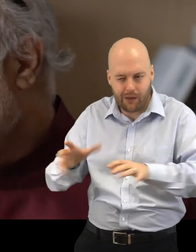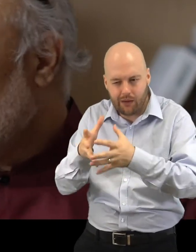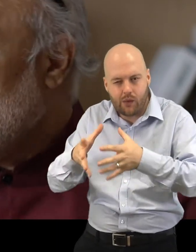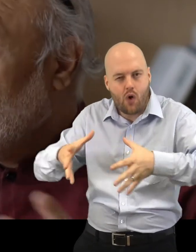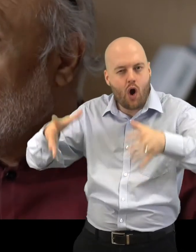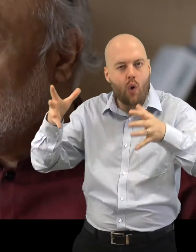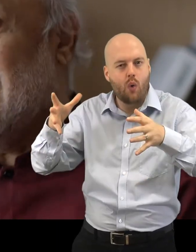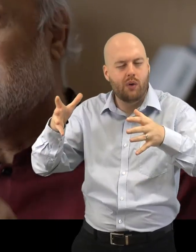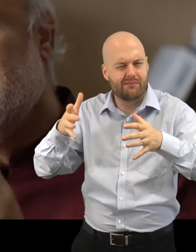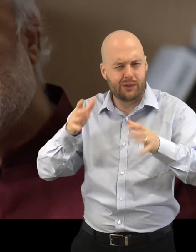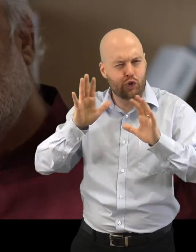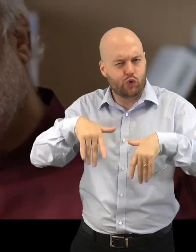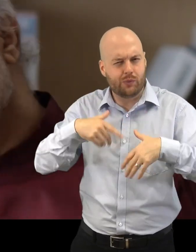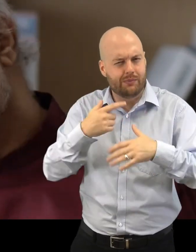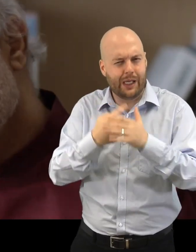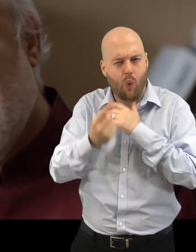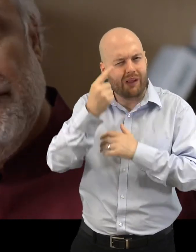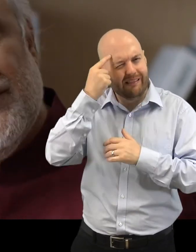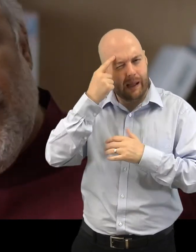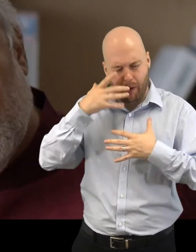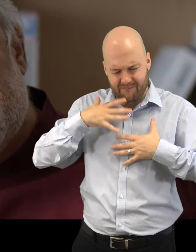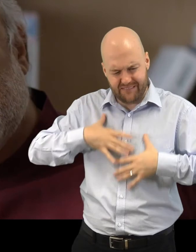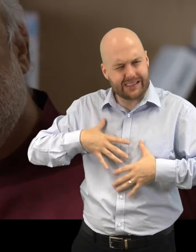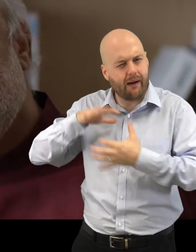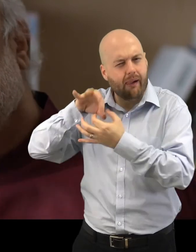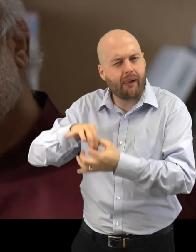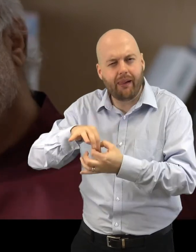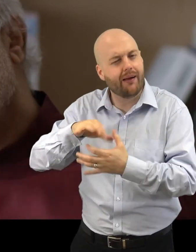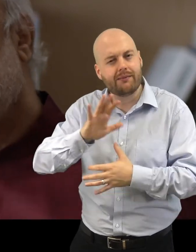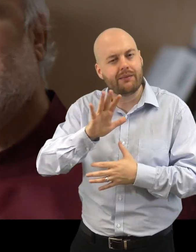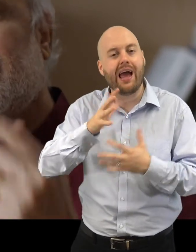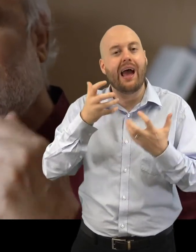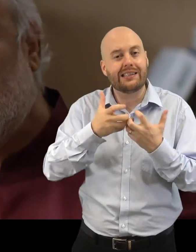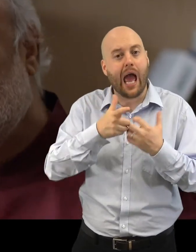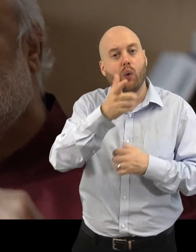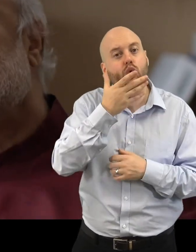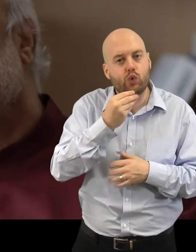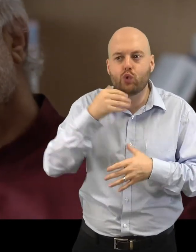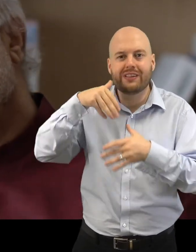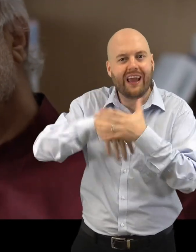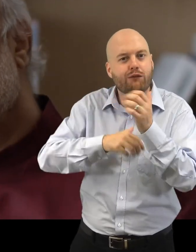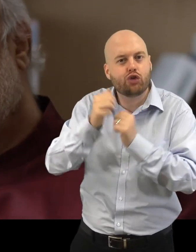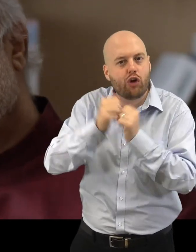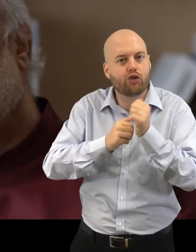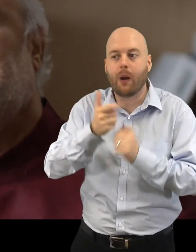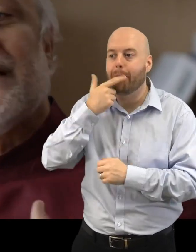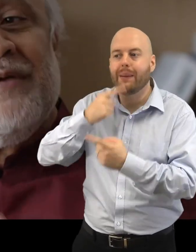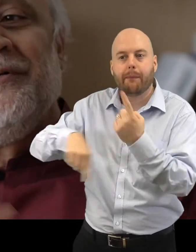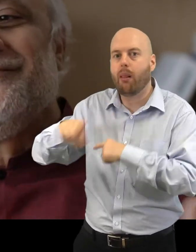way they operate as physical entities, but they're also made in the way that through the instrument of infrastructure, people